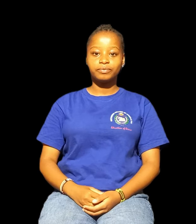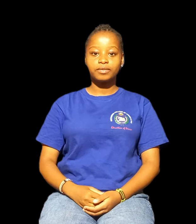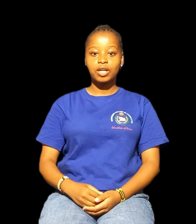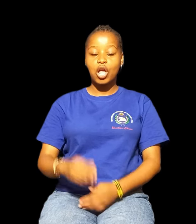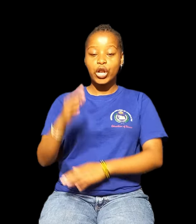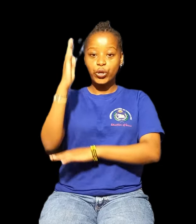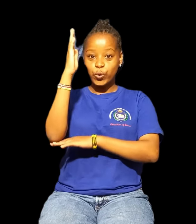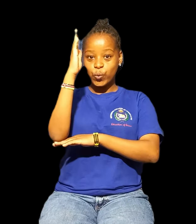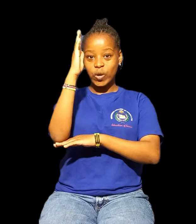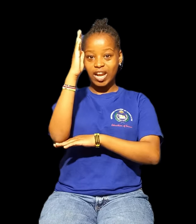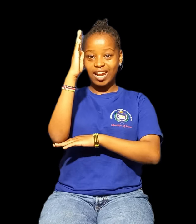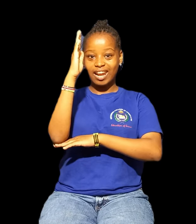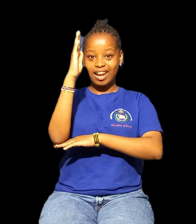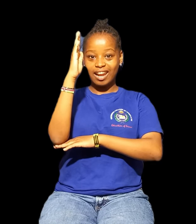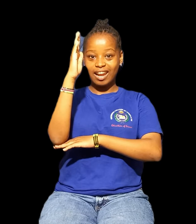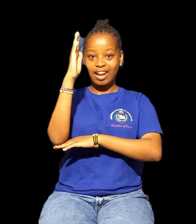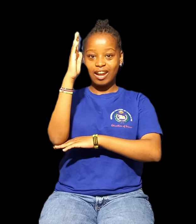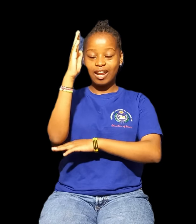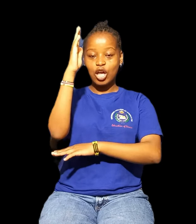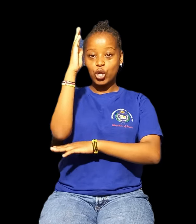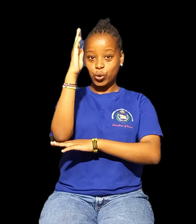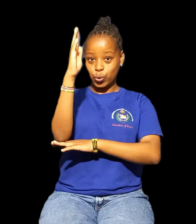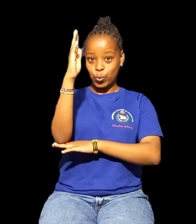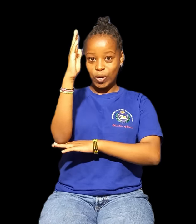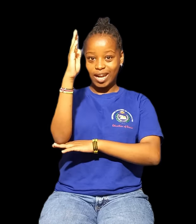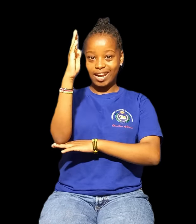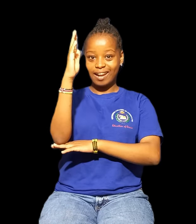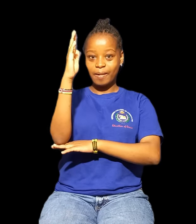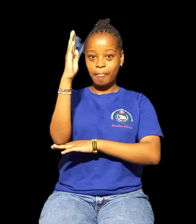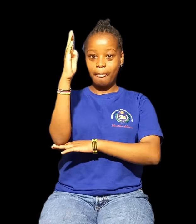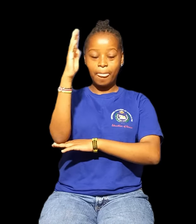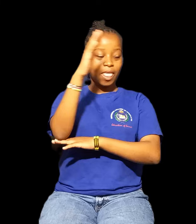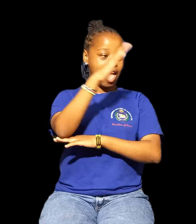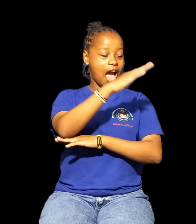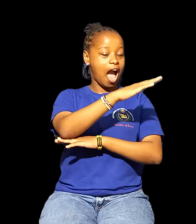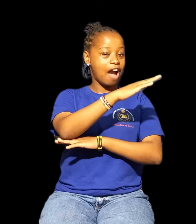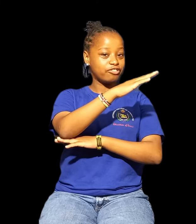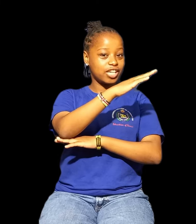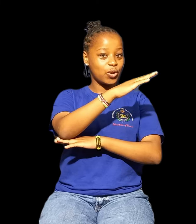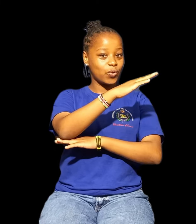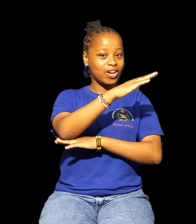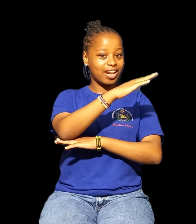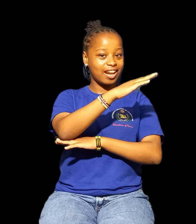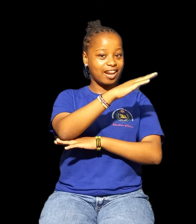Noon Noon Afternoon Afternoon